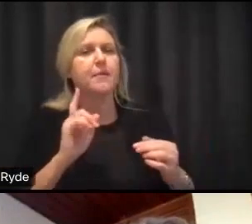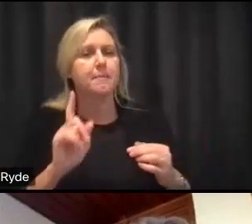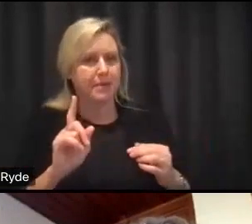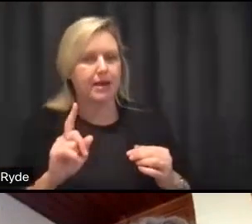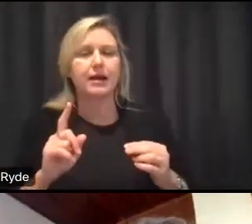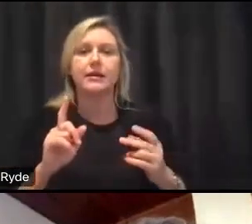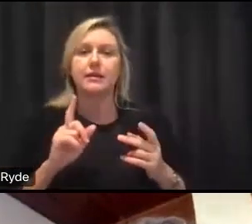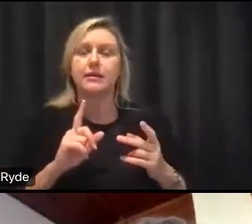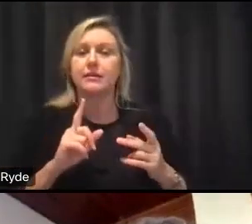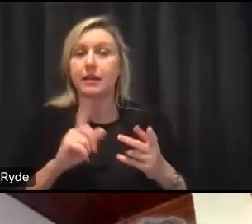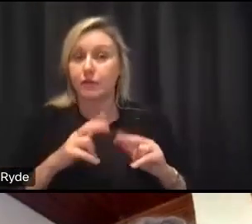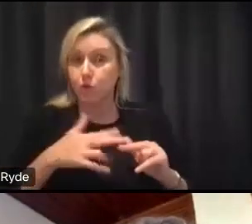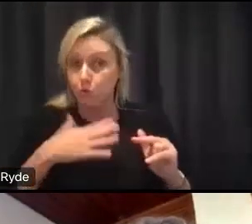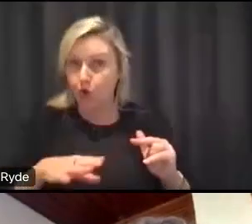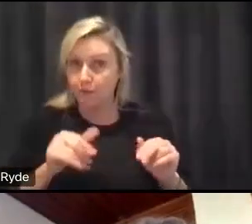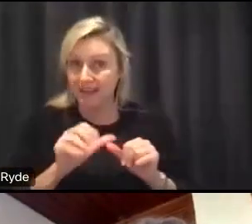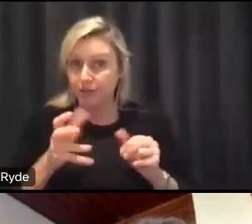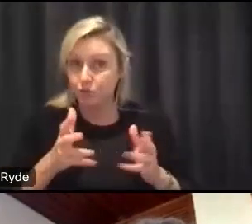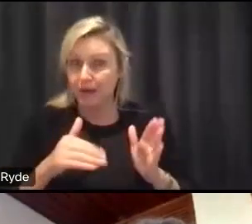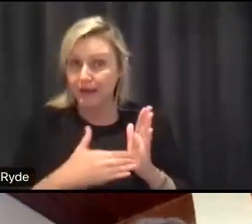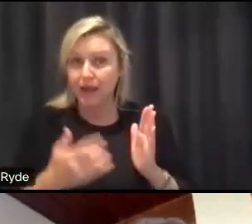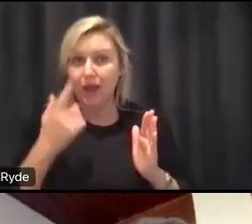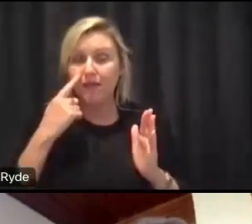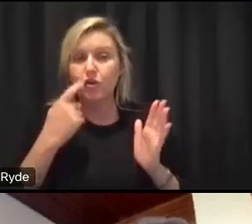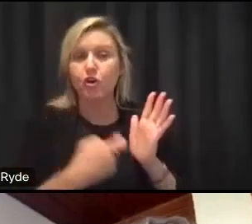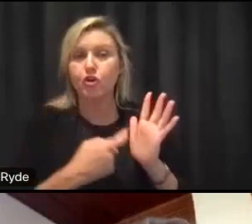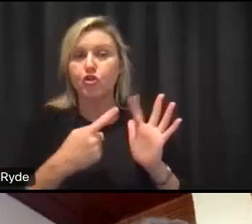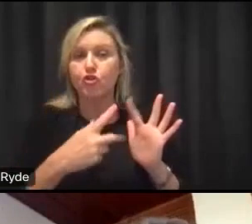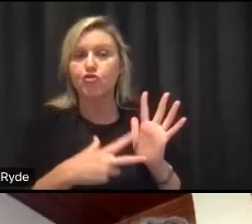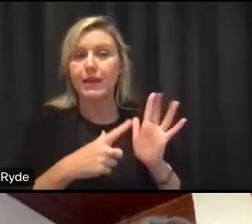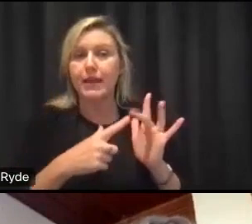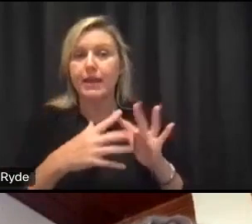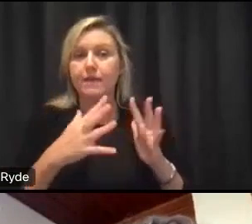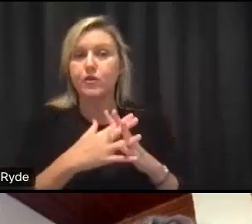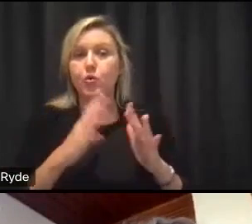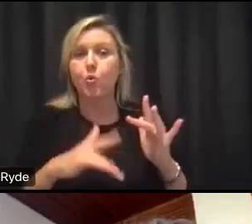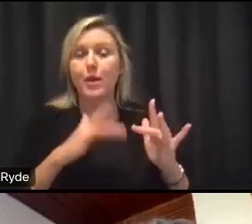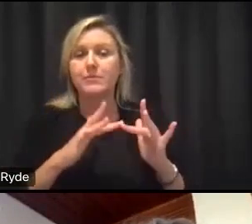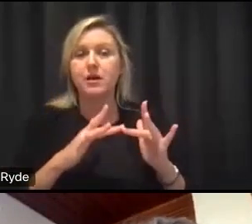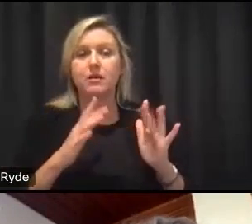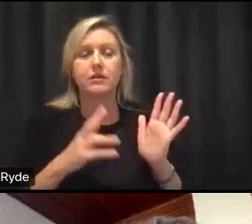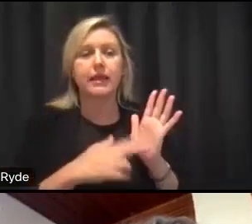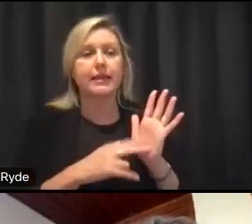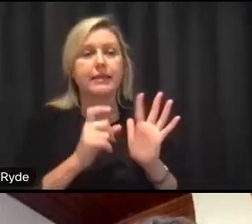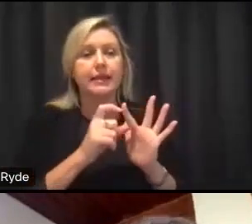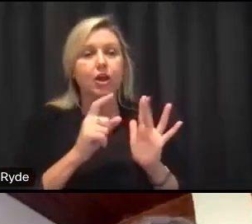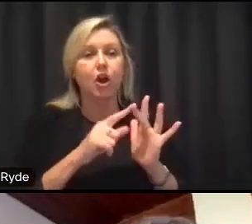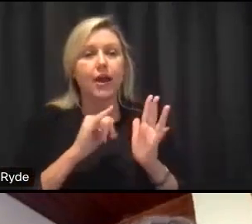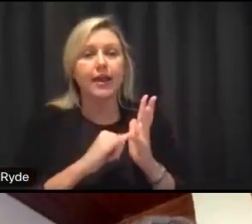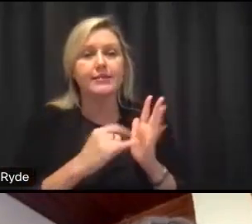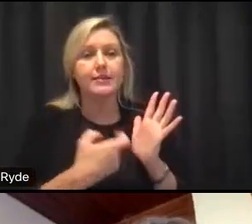encourage people to go to the uh reviews website and that is uh ndis review